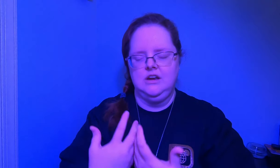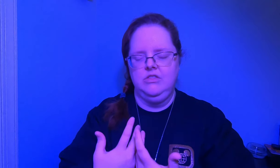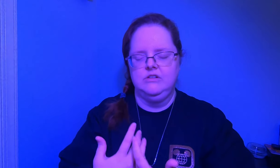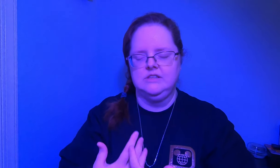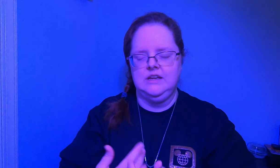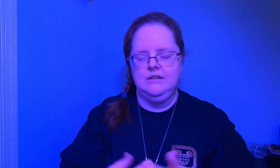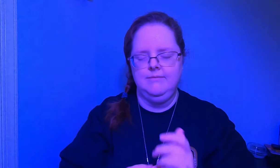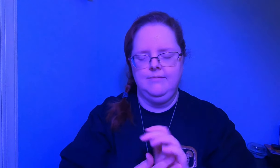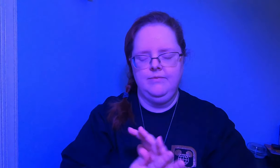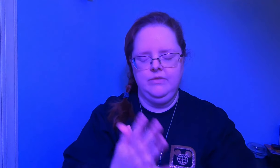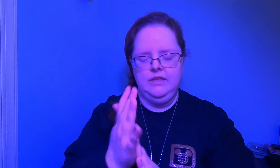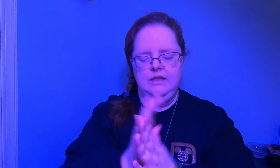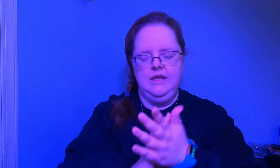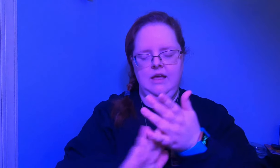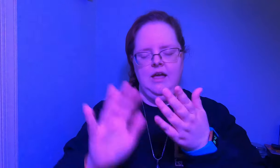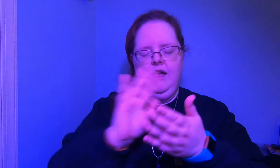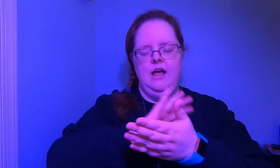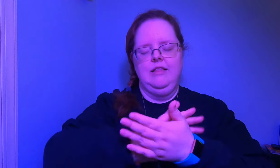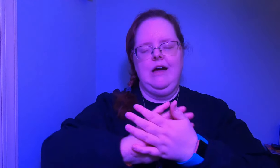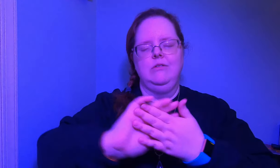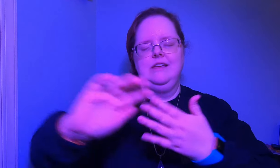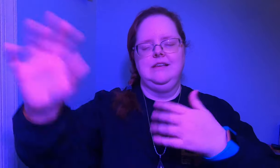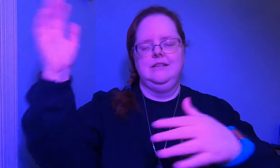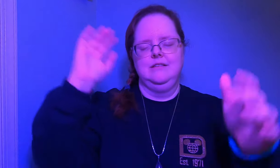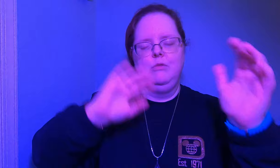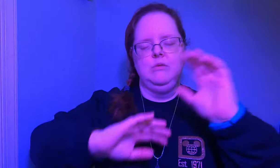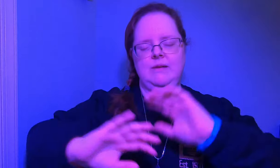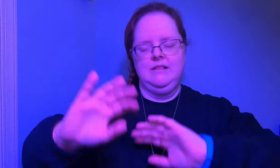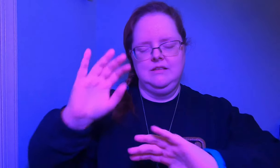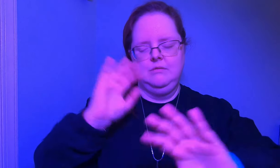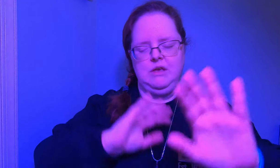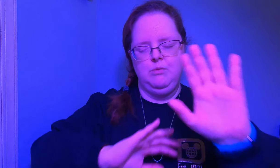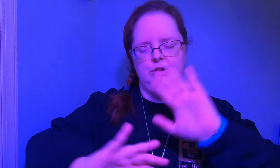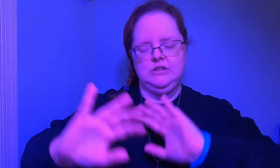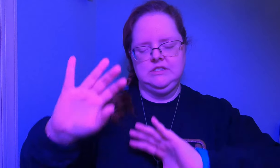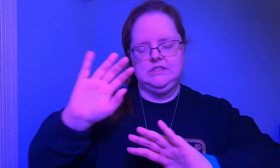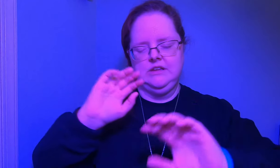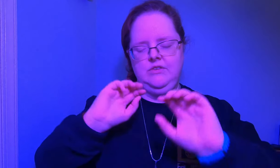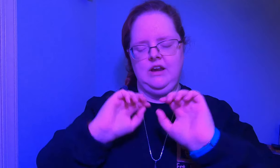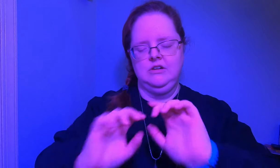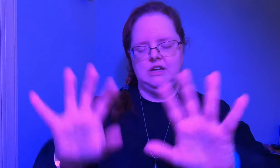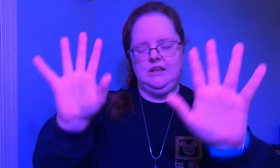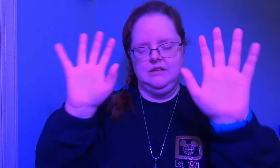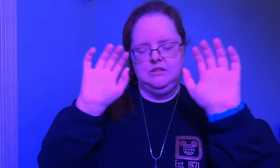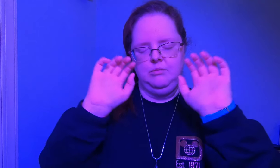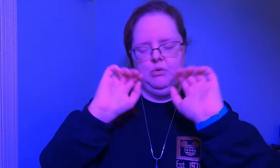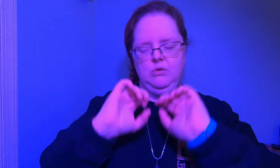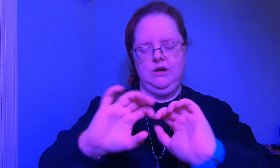on their skin allow these moments to be births of energetic support